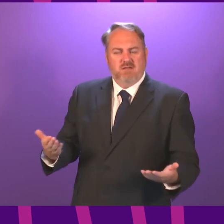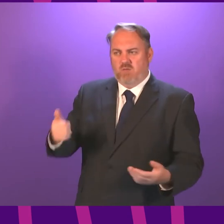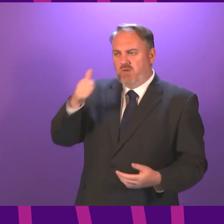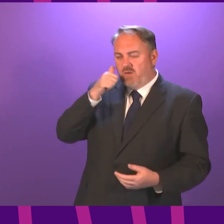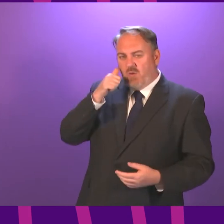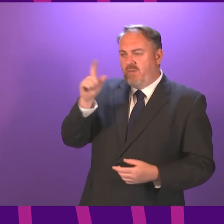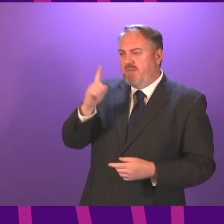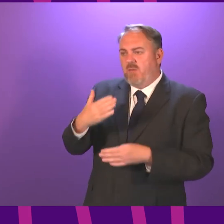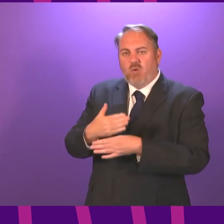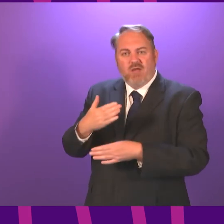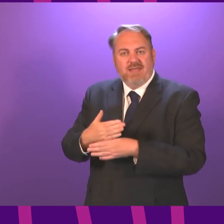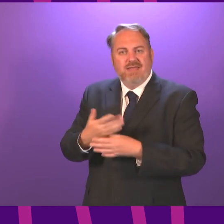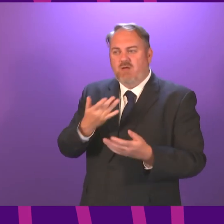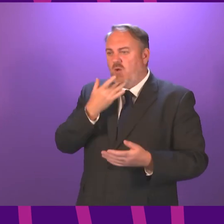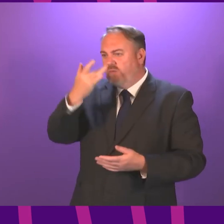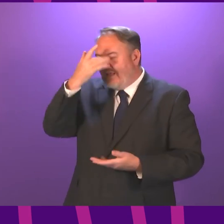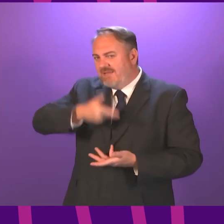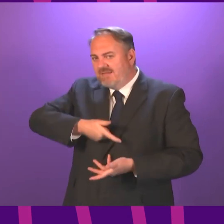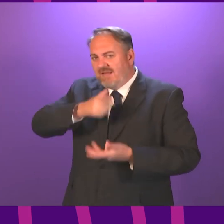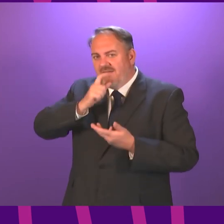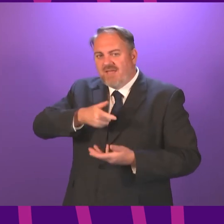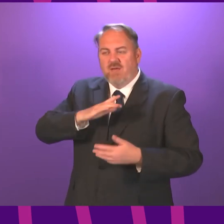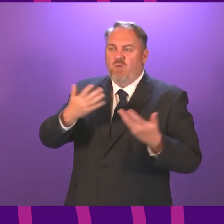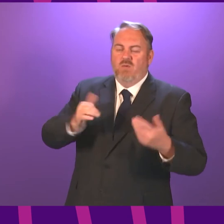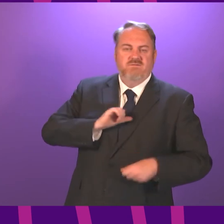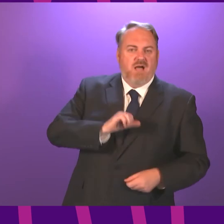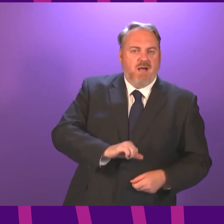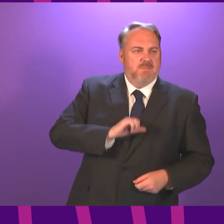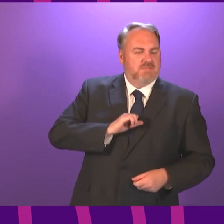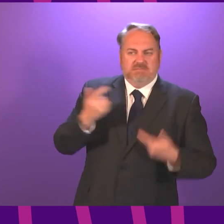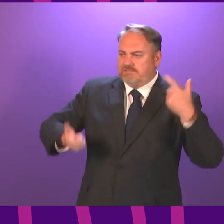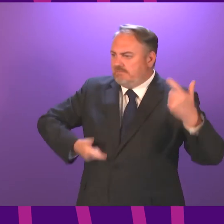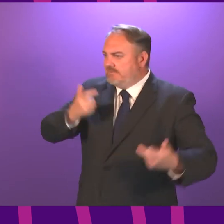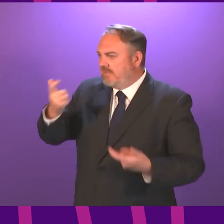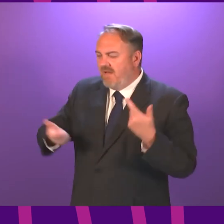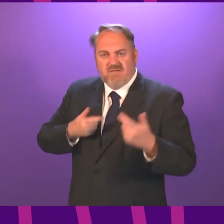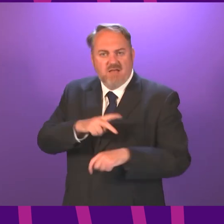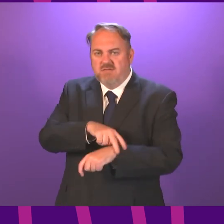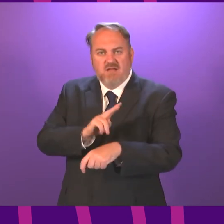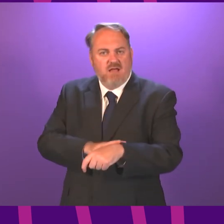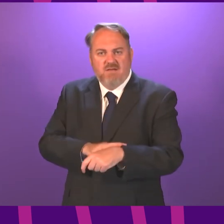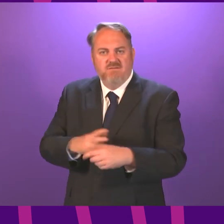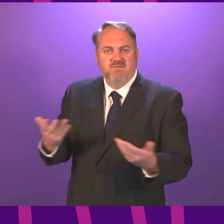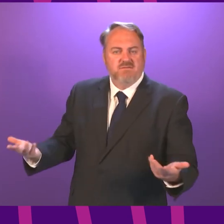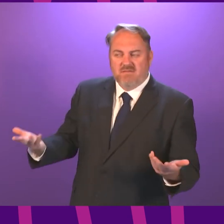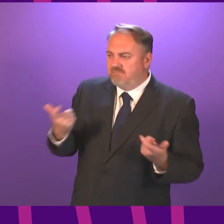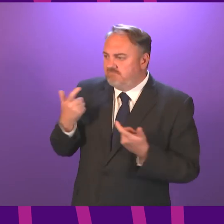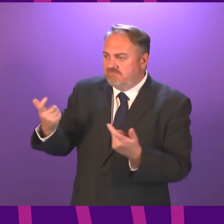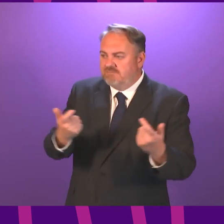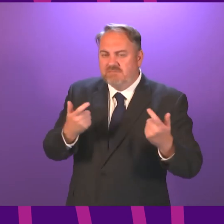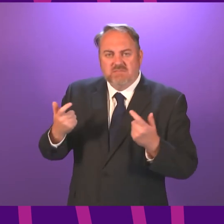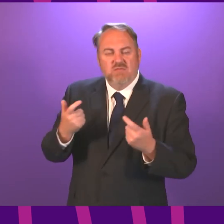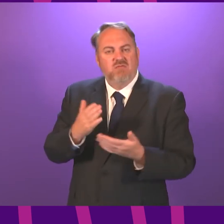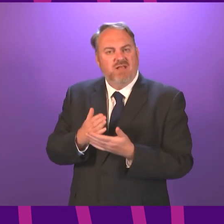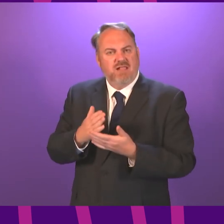in hospitality and agriculture who are struggling right now to find employees I've contacted DVSA who state that capacity at most